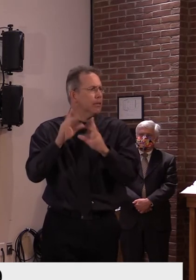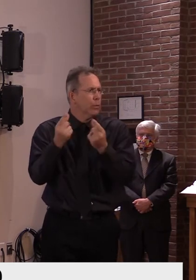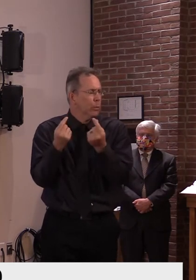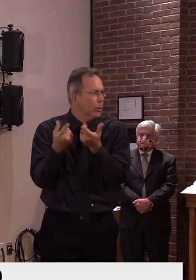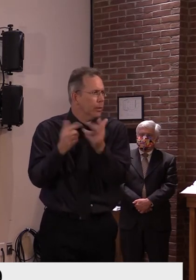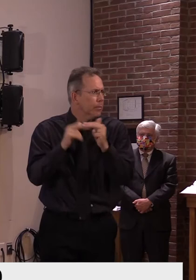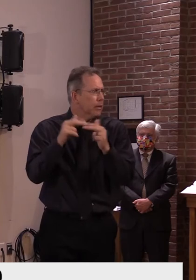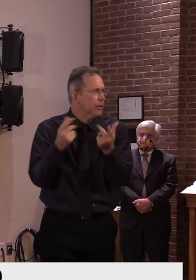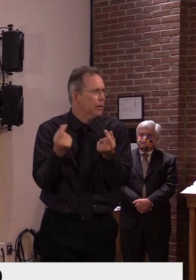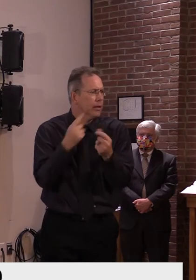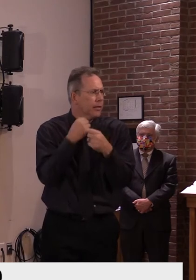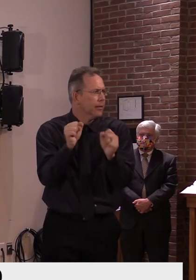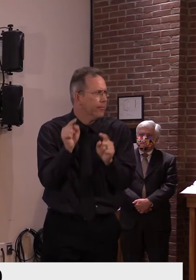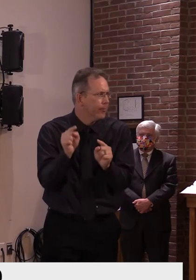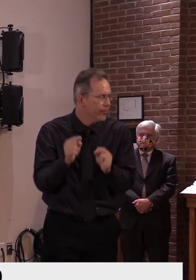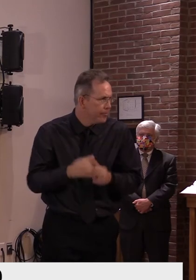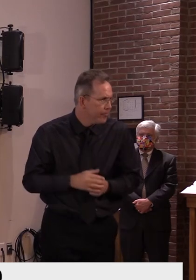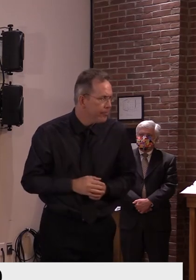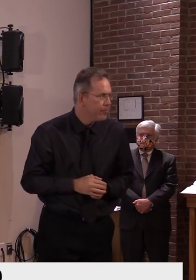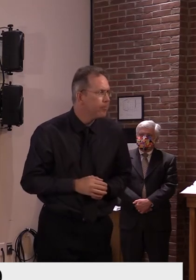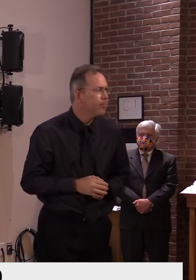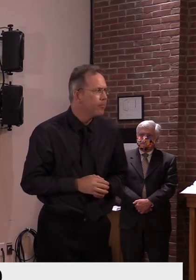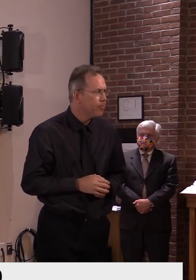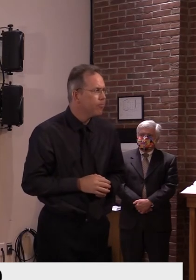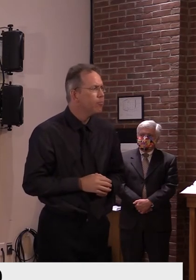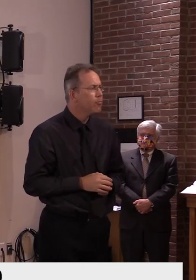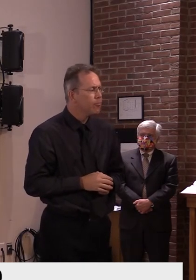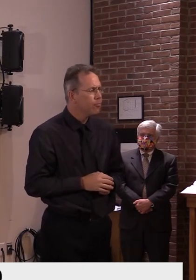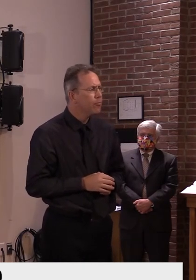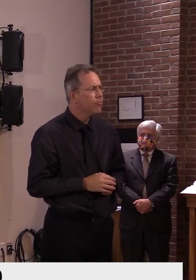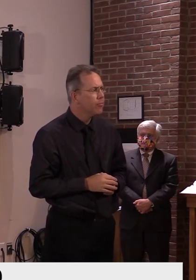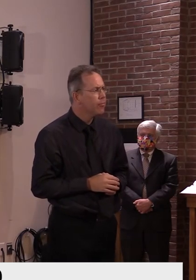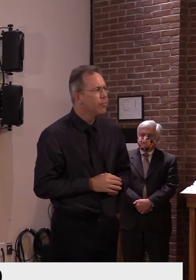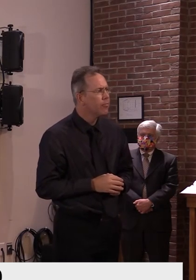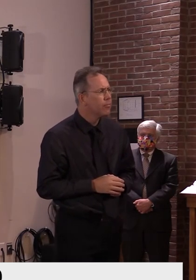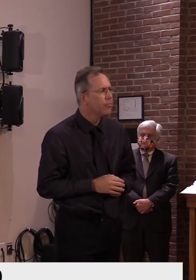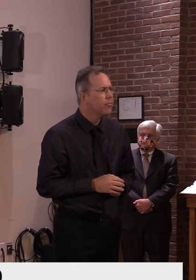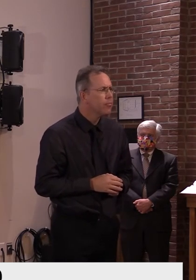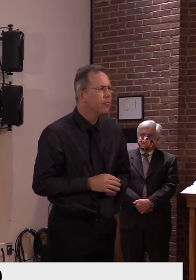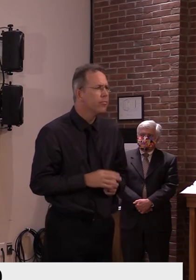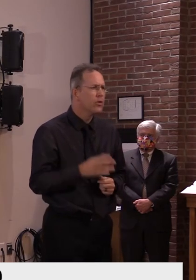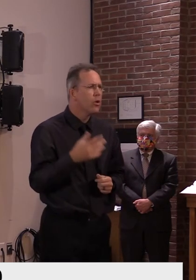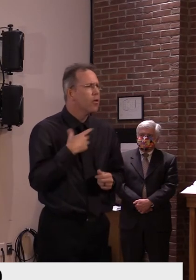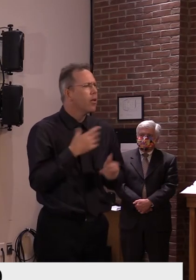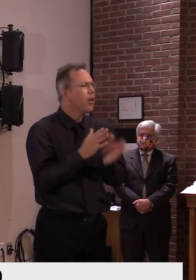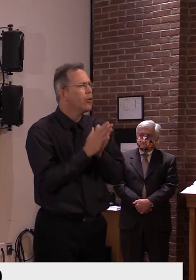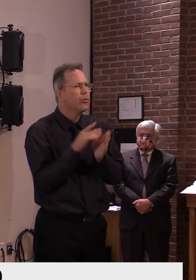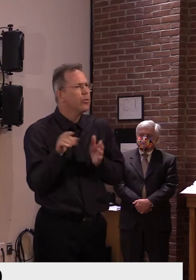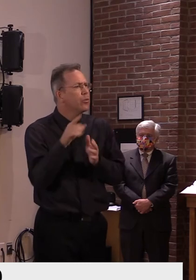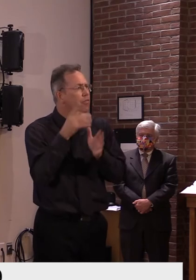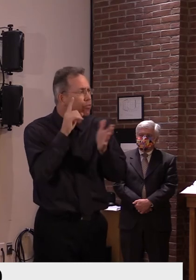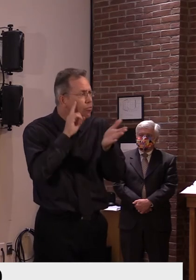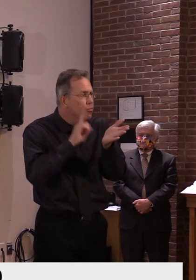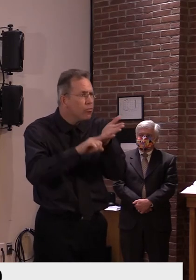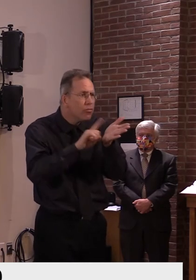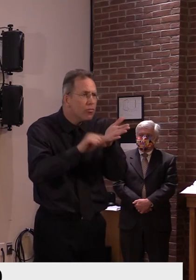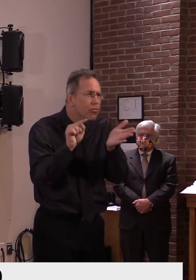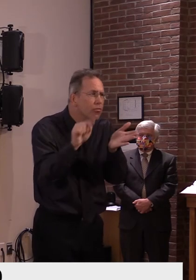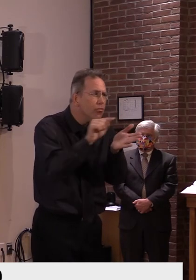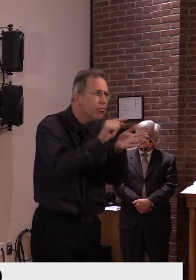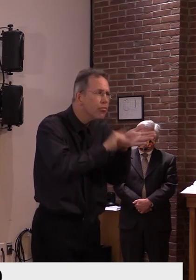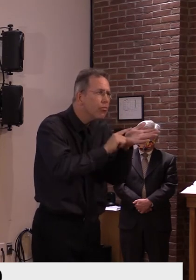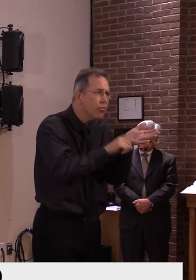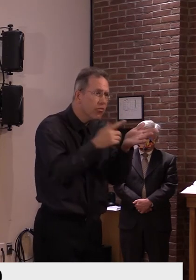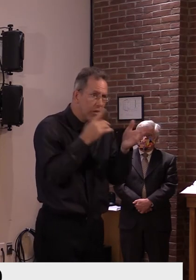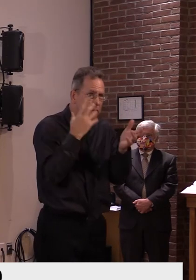I think the first part of the question was whether we'd be testing schools. Well, obviously we'd like to do that in the future. It's going to